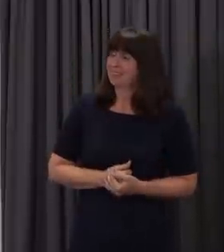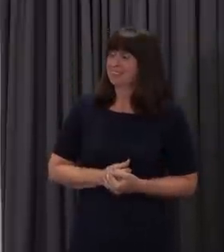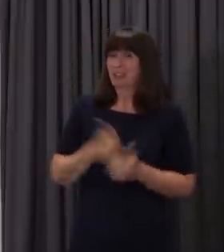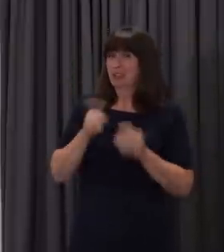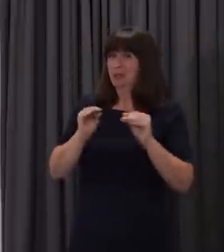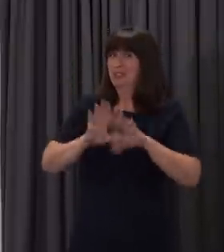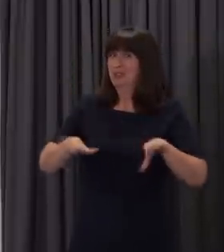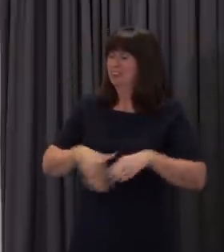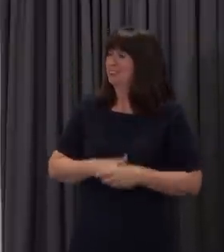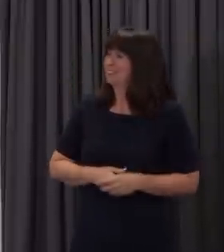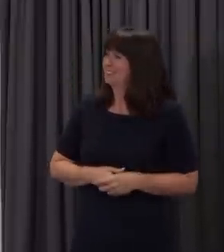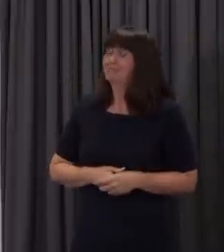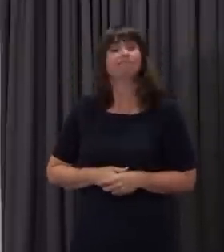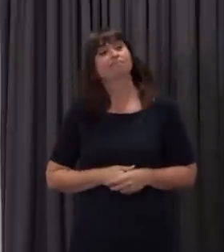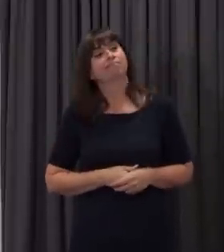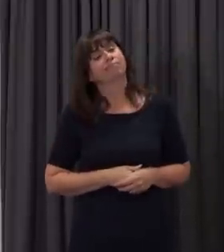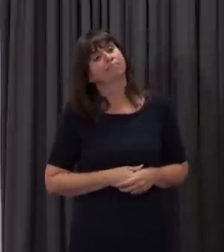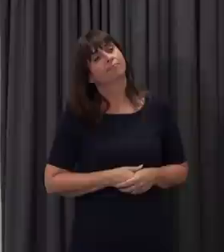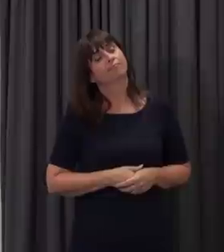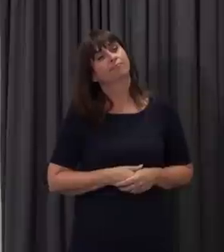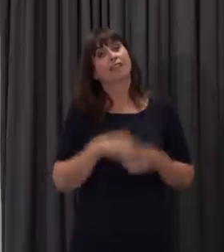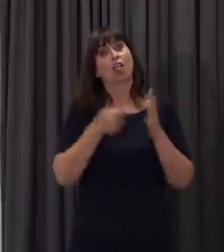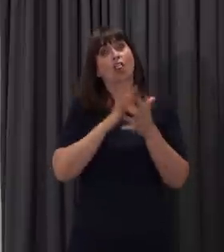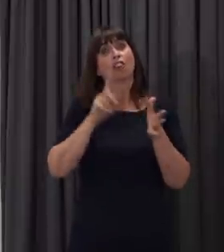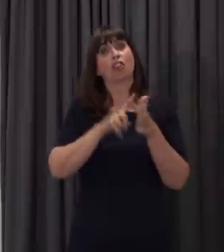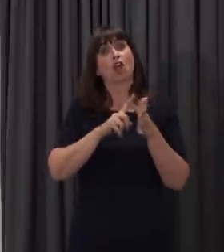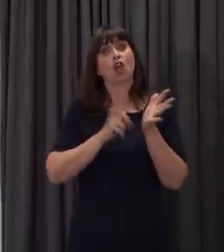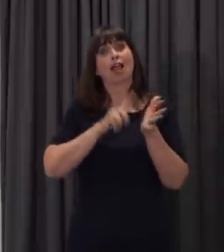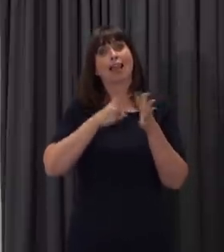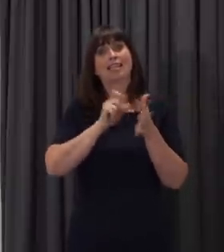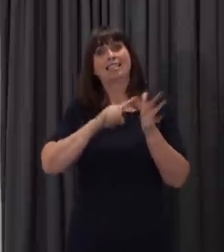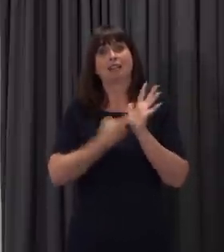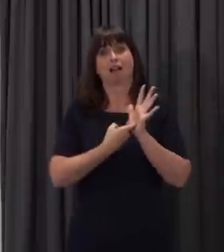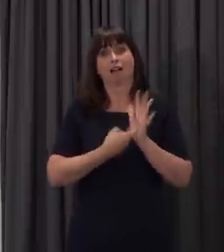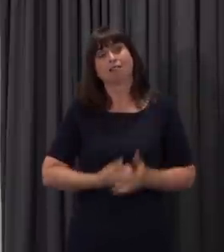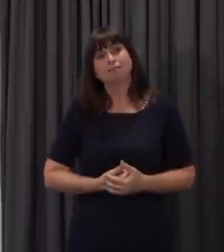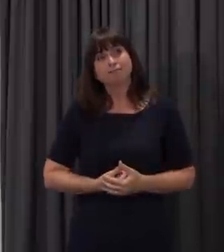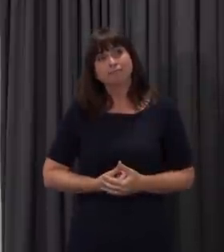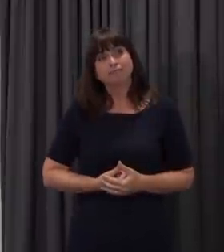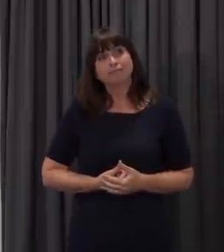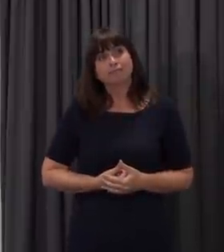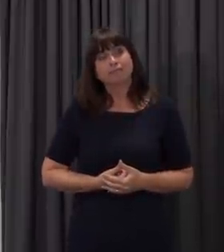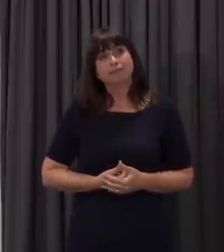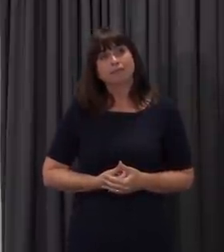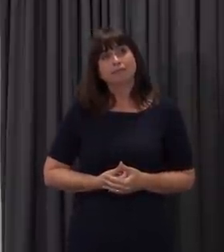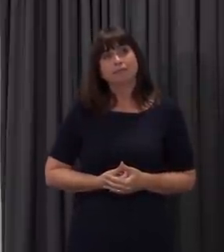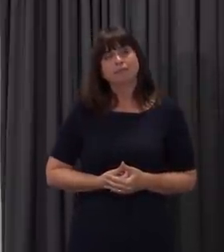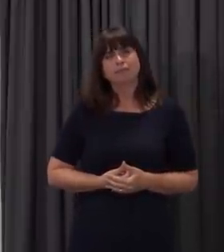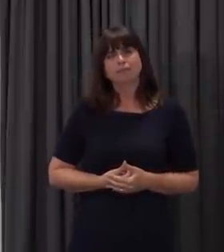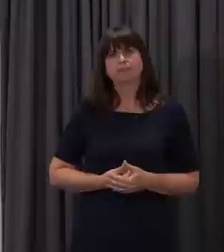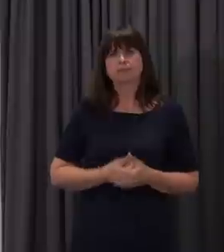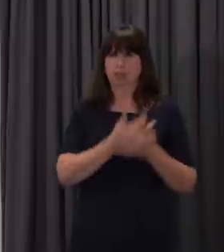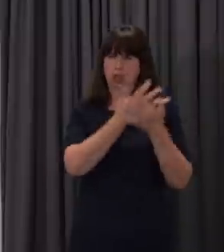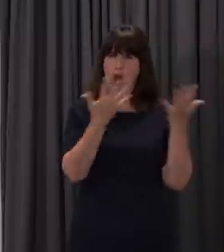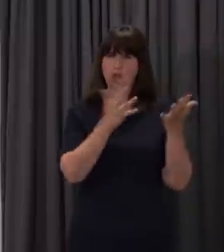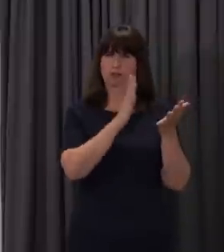Now we'll turn to Andrew Nettol at the Leader. Andrew. Thank you. So we've had several concerns raised by